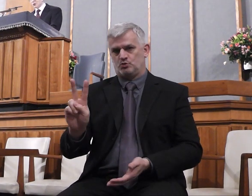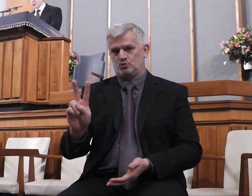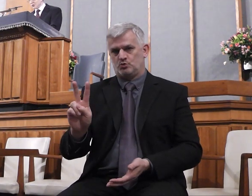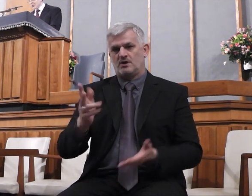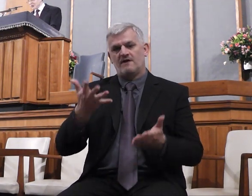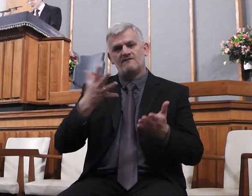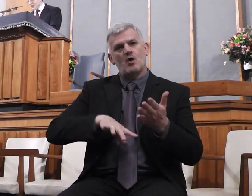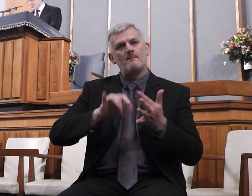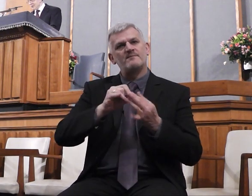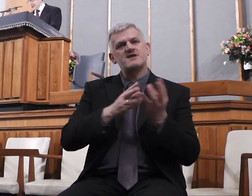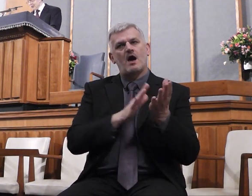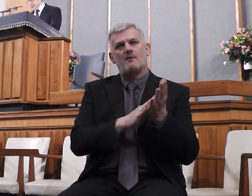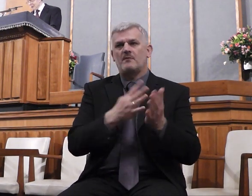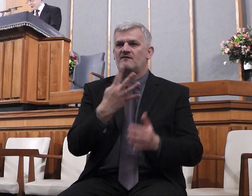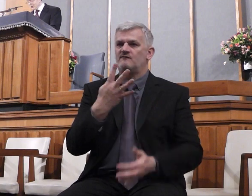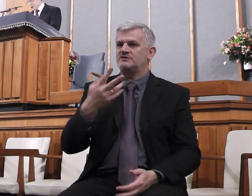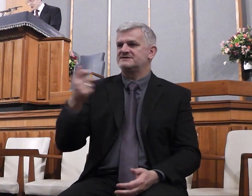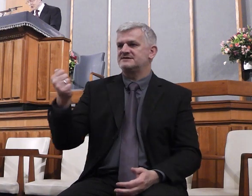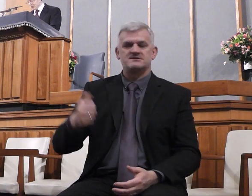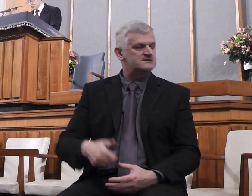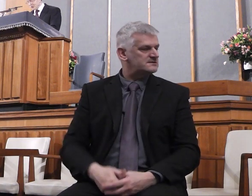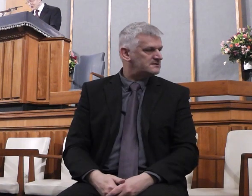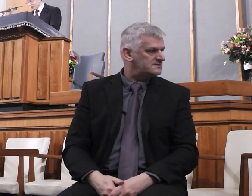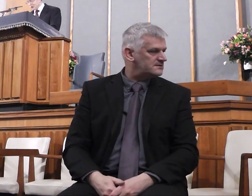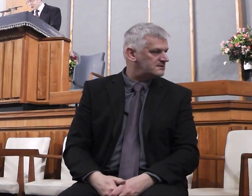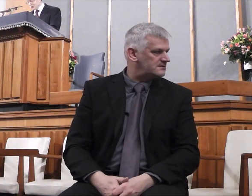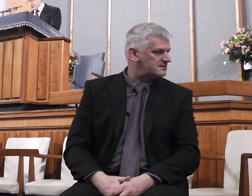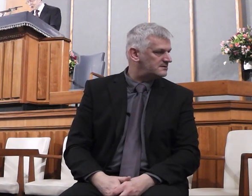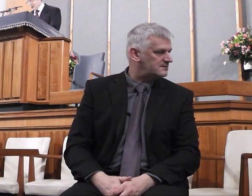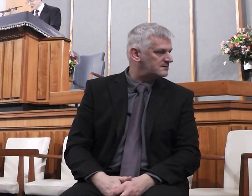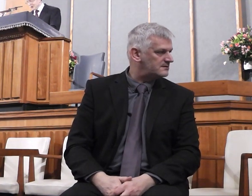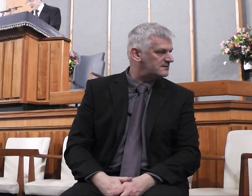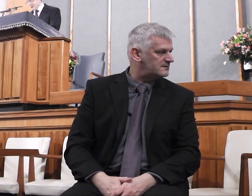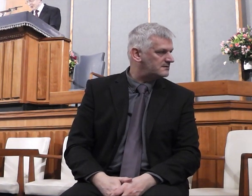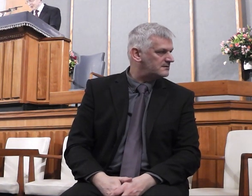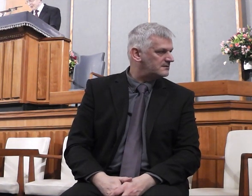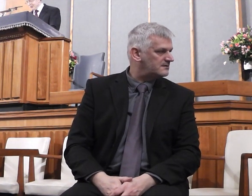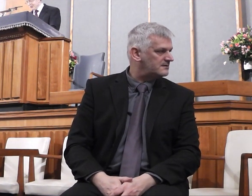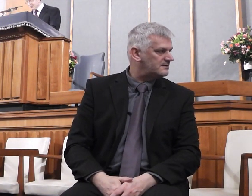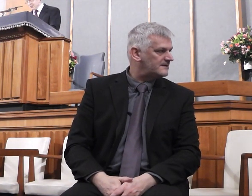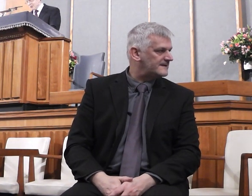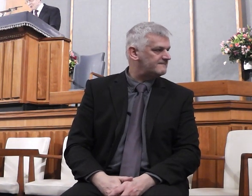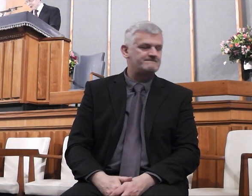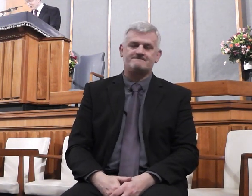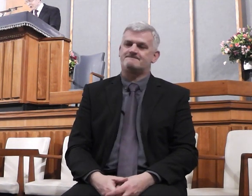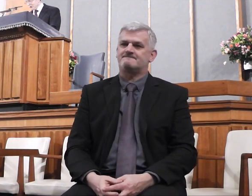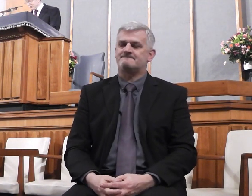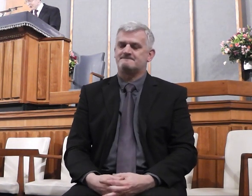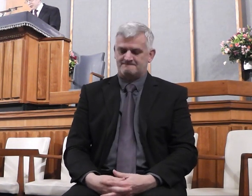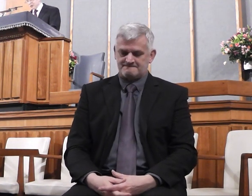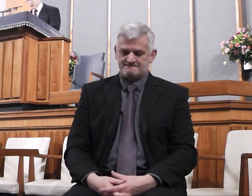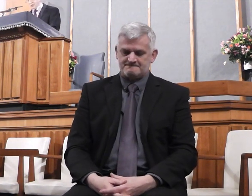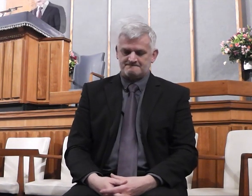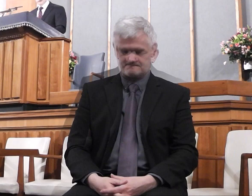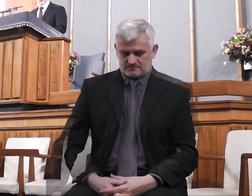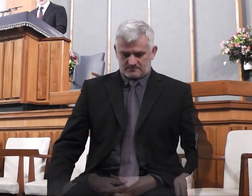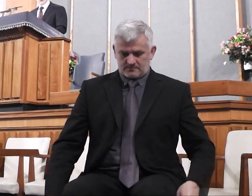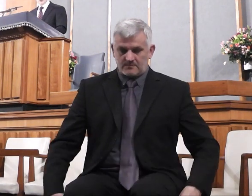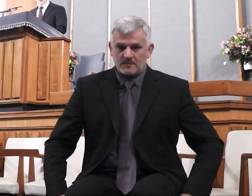the 46th sound, hymn number 46, version 2. God is our refuge and our sin. We read